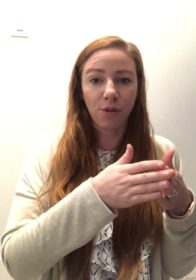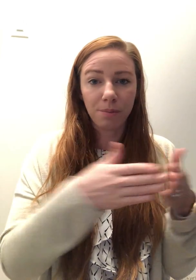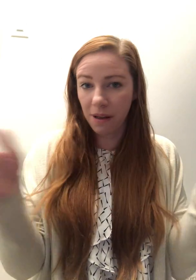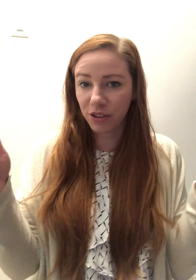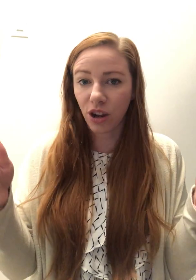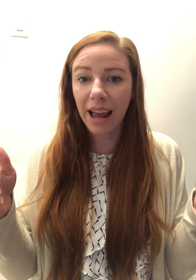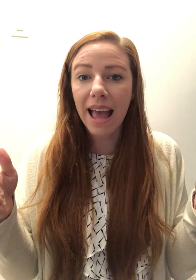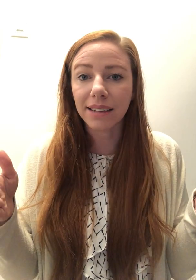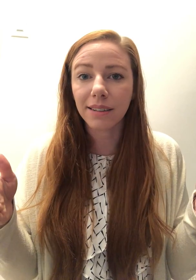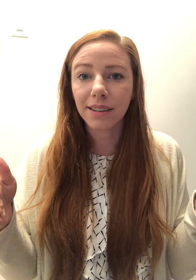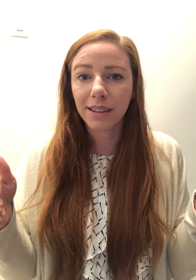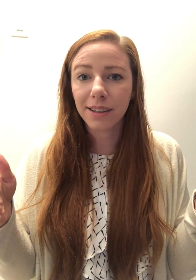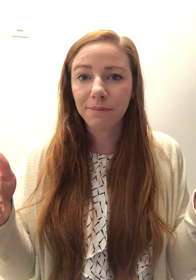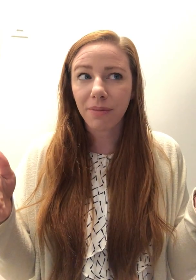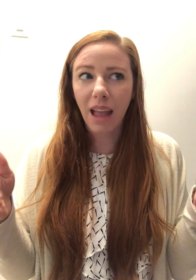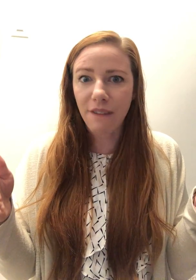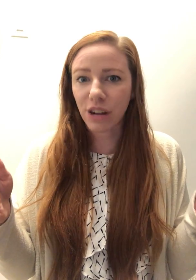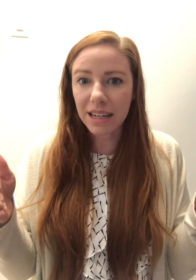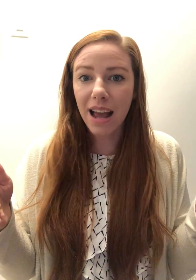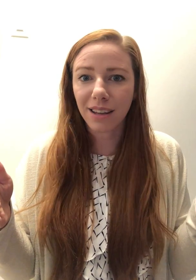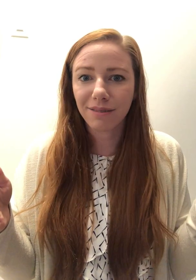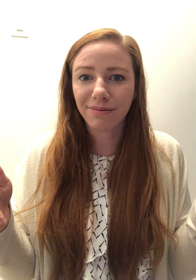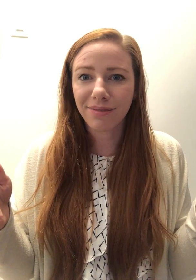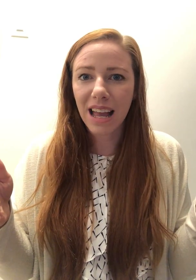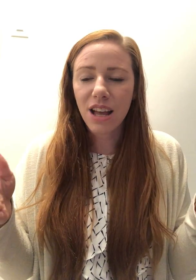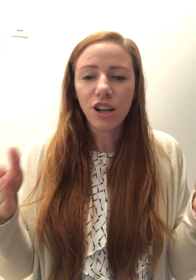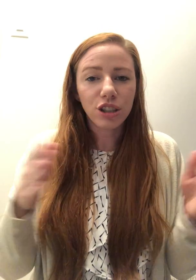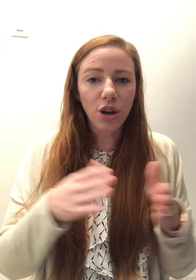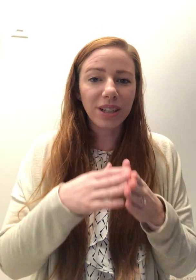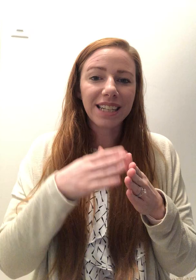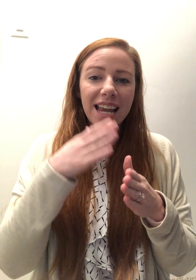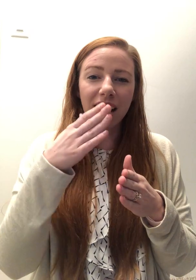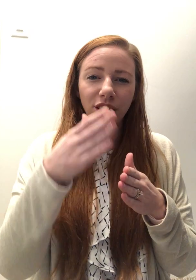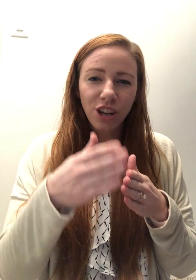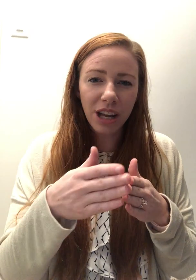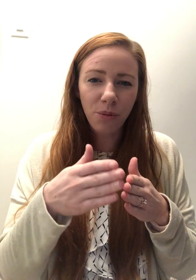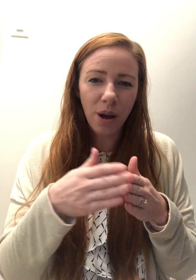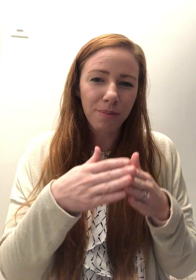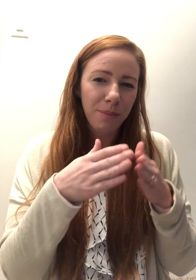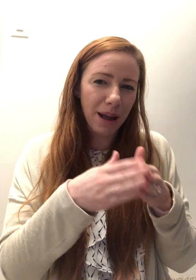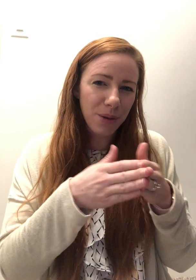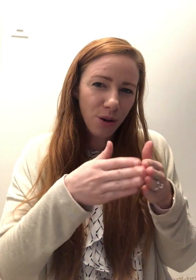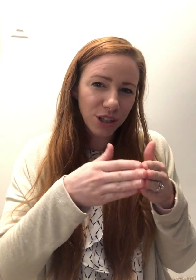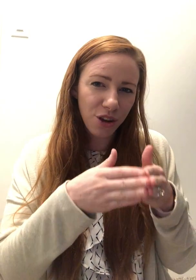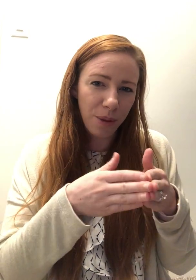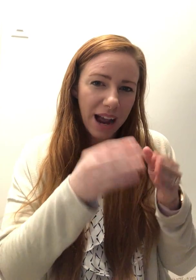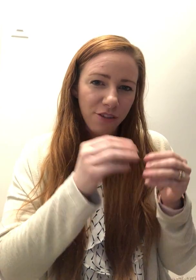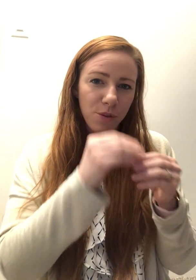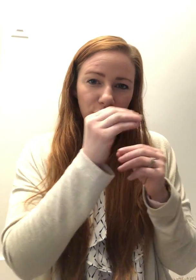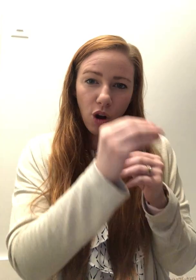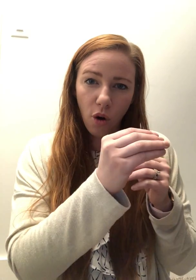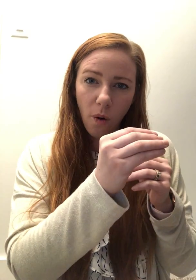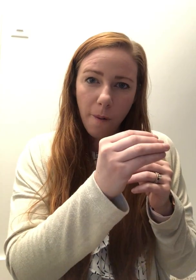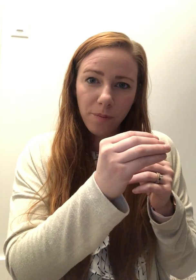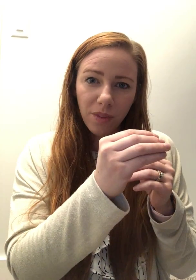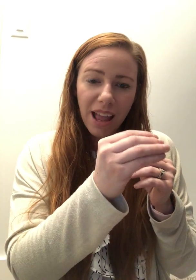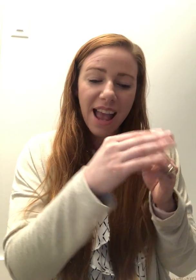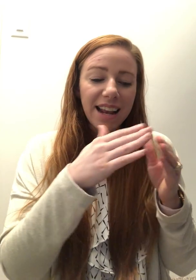for months on end every day. So it's taking a look at what might be holding you back from your goal and